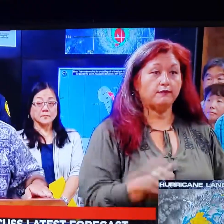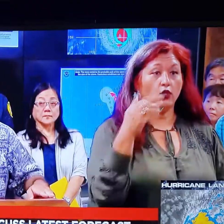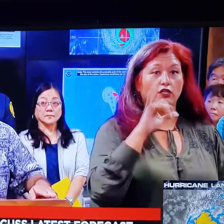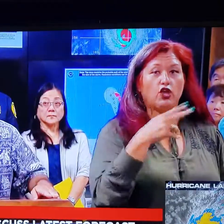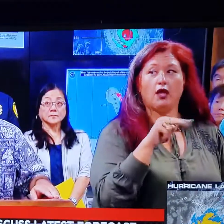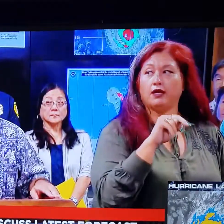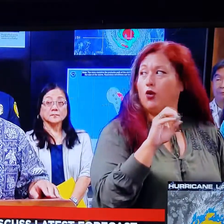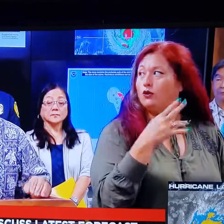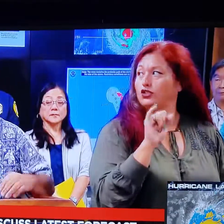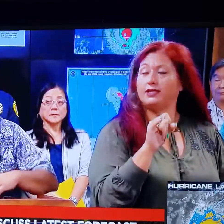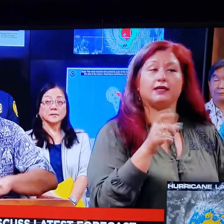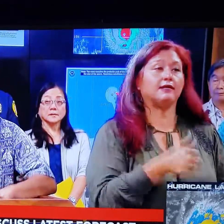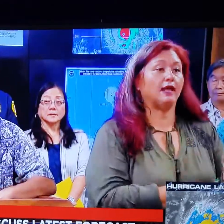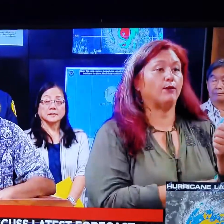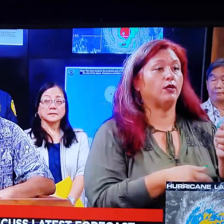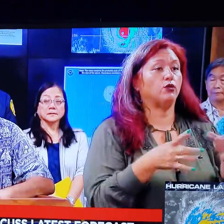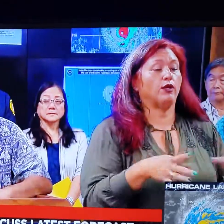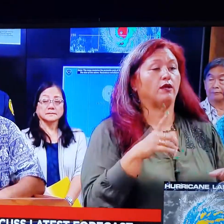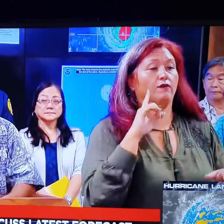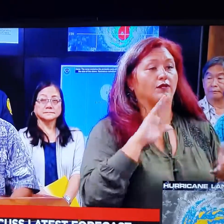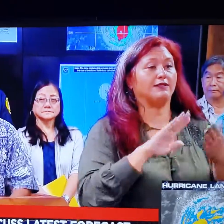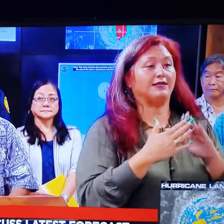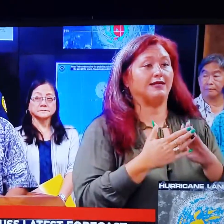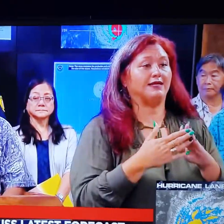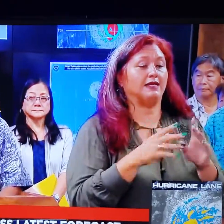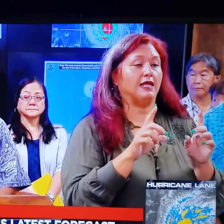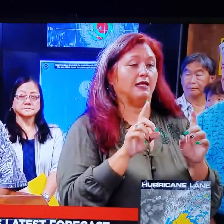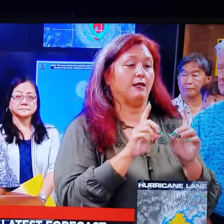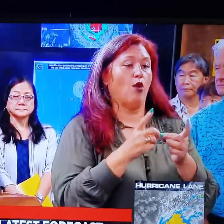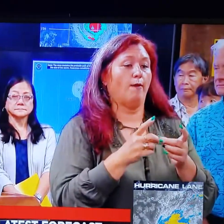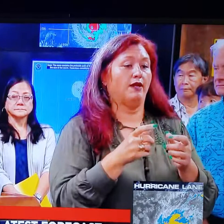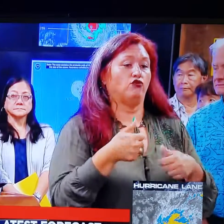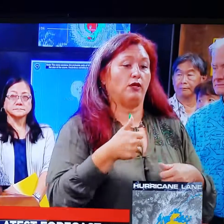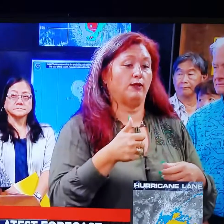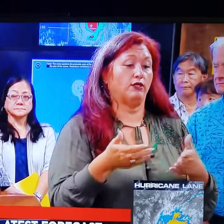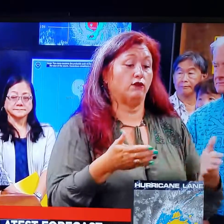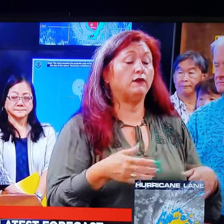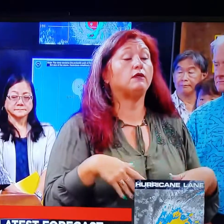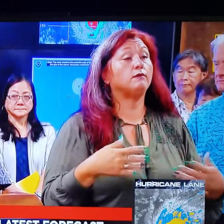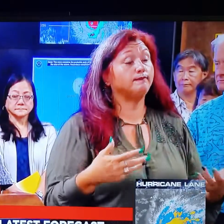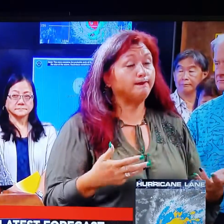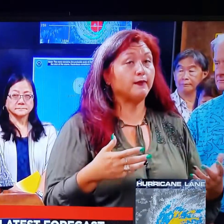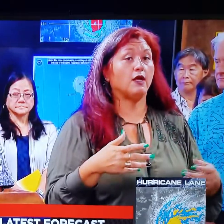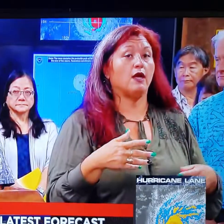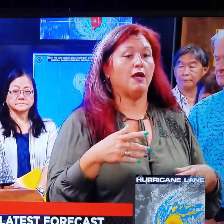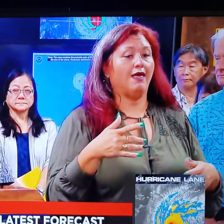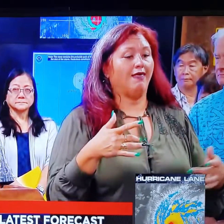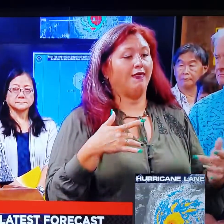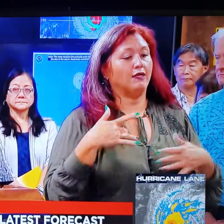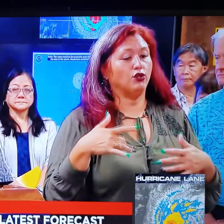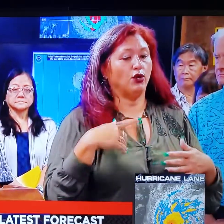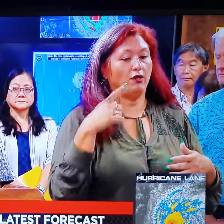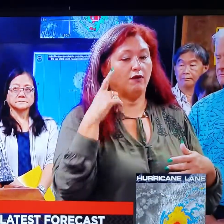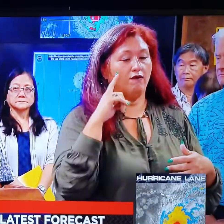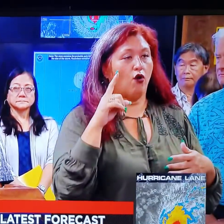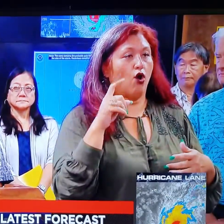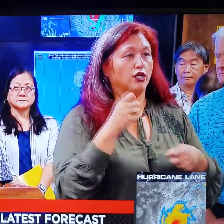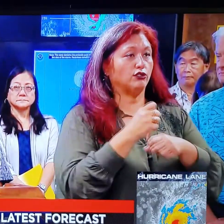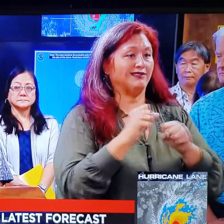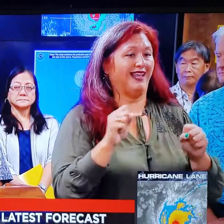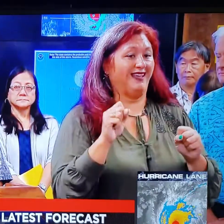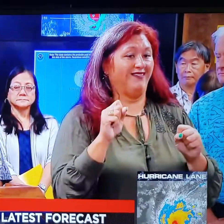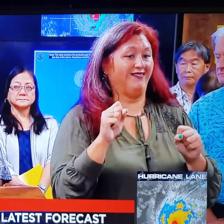Aloha. John Noachie, Deputy Director of the City's Department of Transportation Services. So, out of concern for the safety